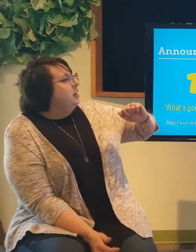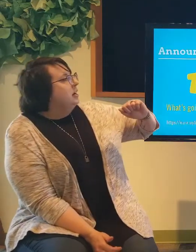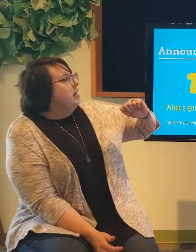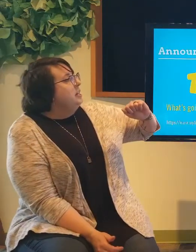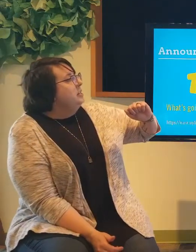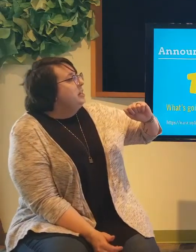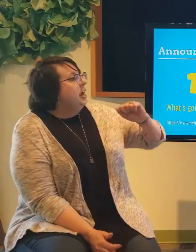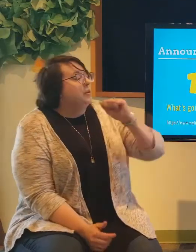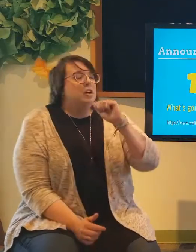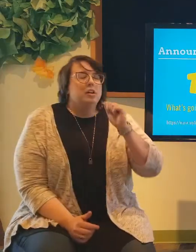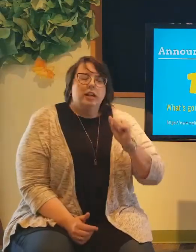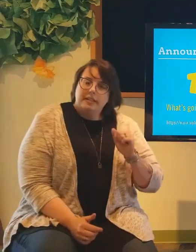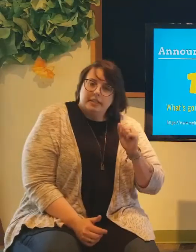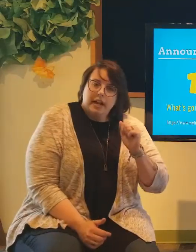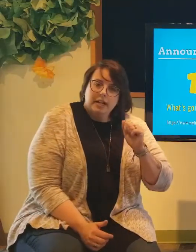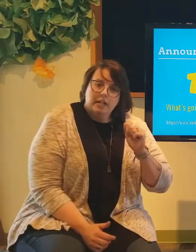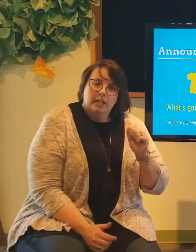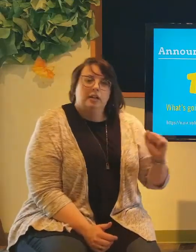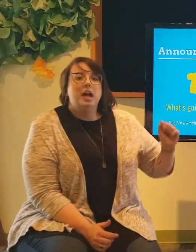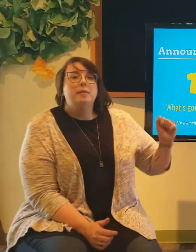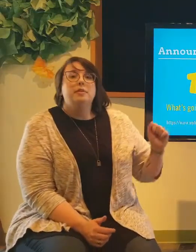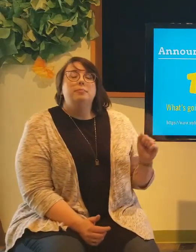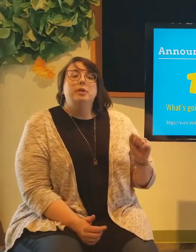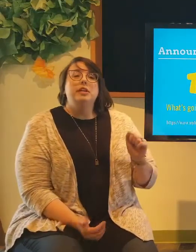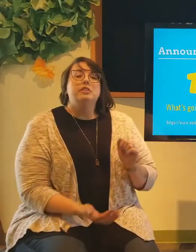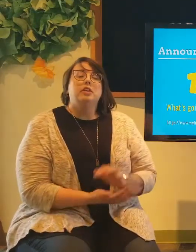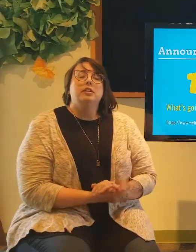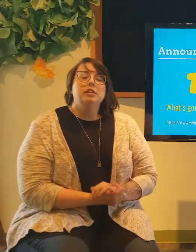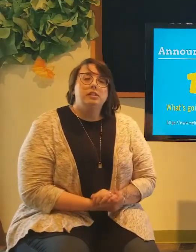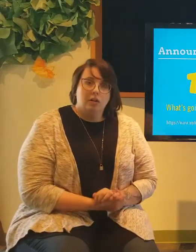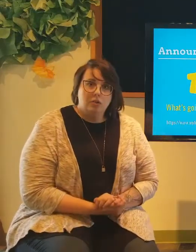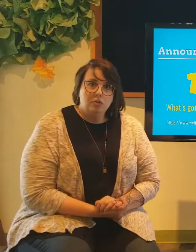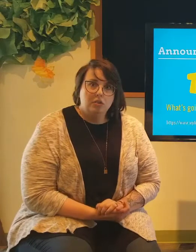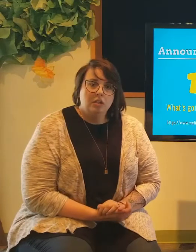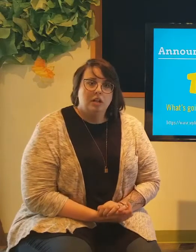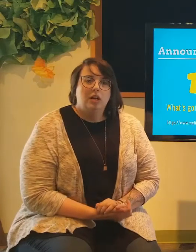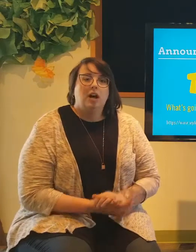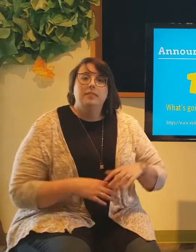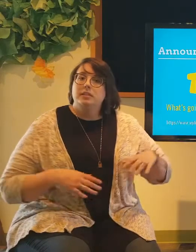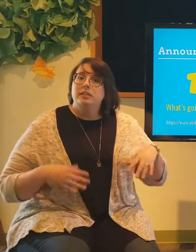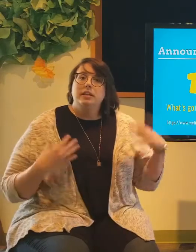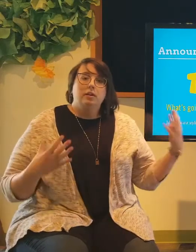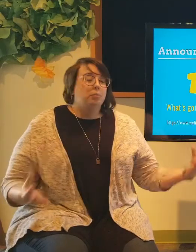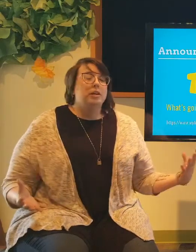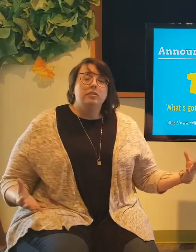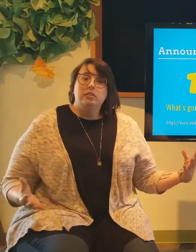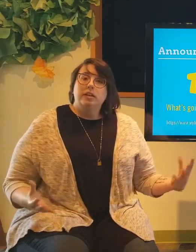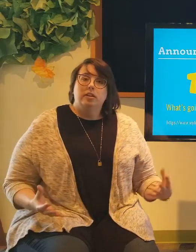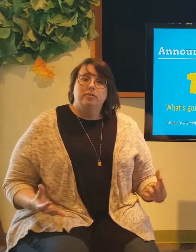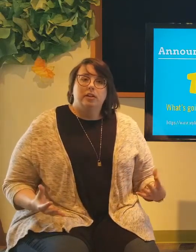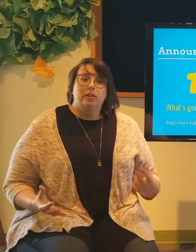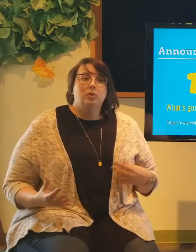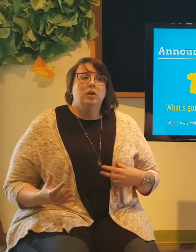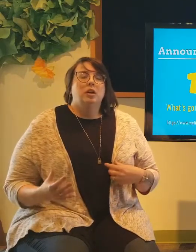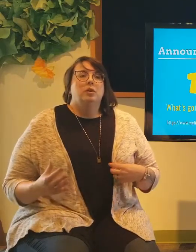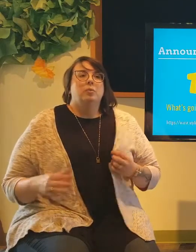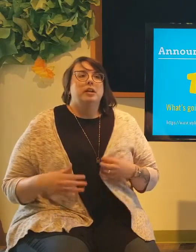And our last slide. The building is currently closed. Obviously, we're still here for you. We